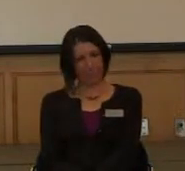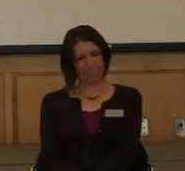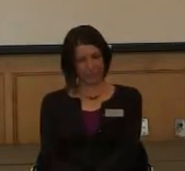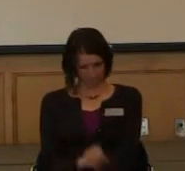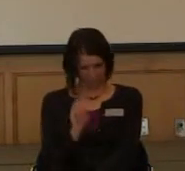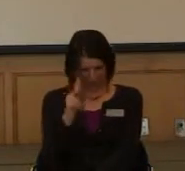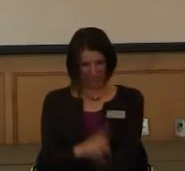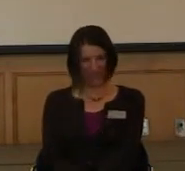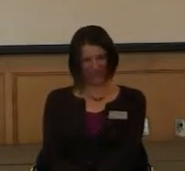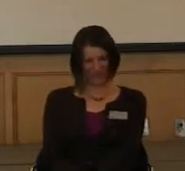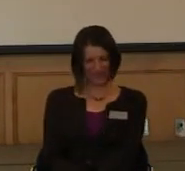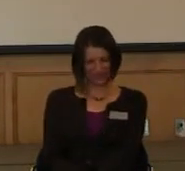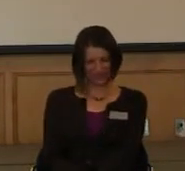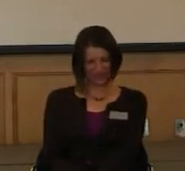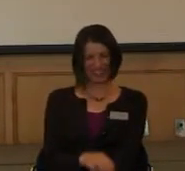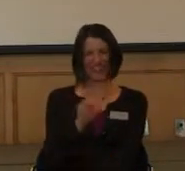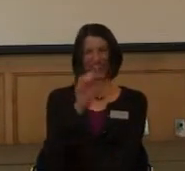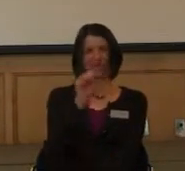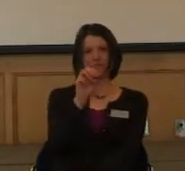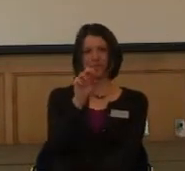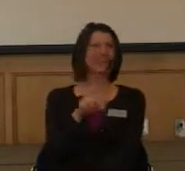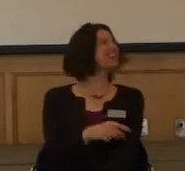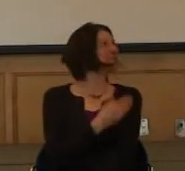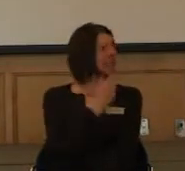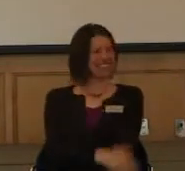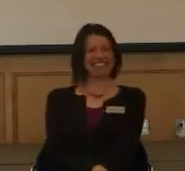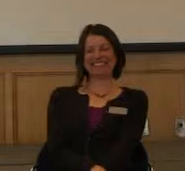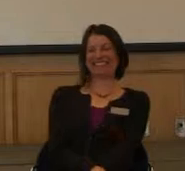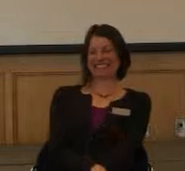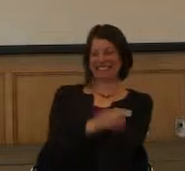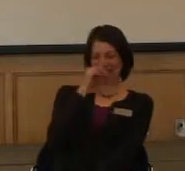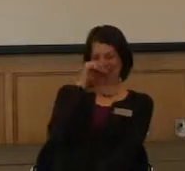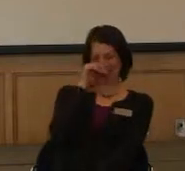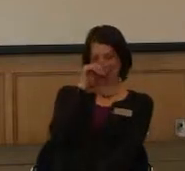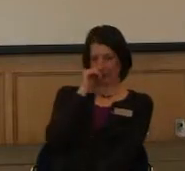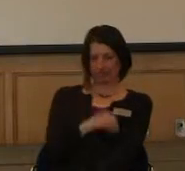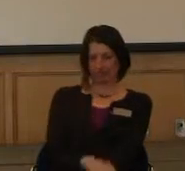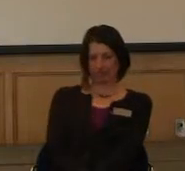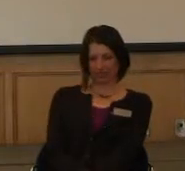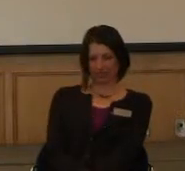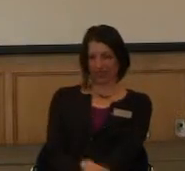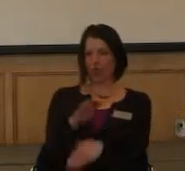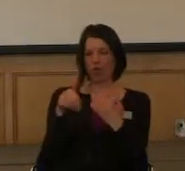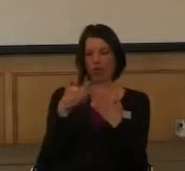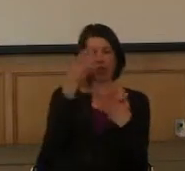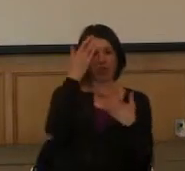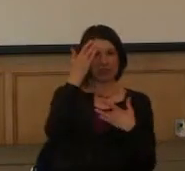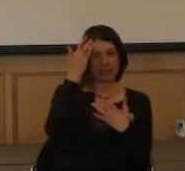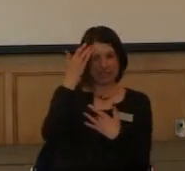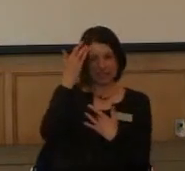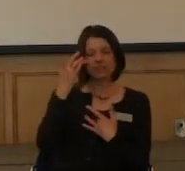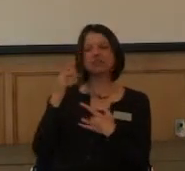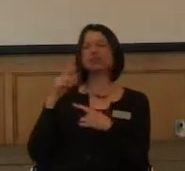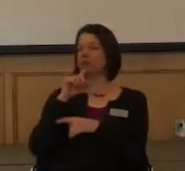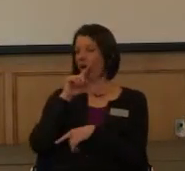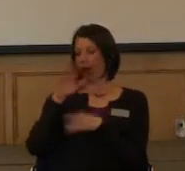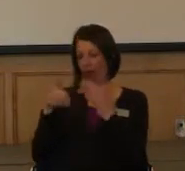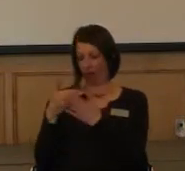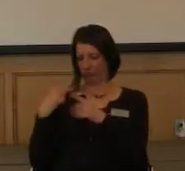Okay, okay. Wanted to make sure she was good. As with all of the diseases, they are genetic.